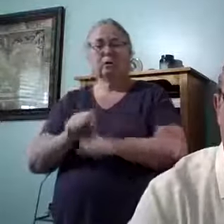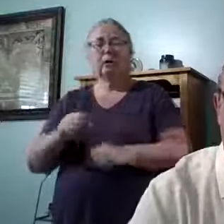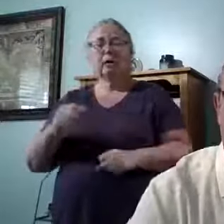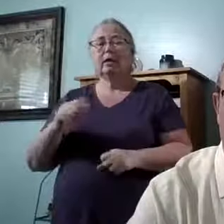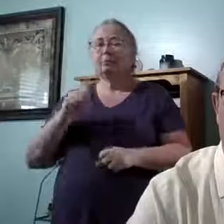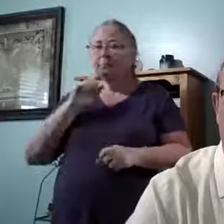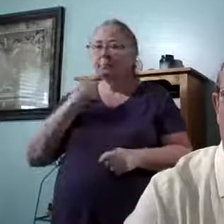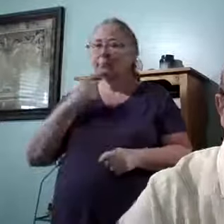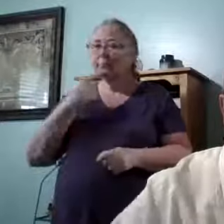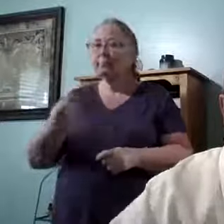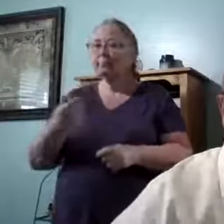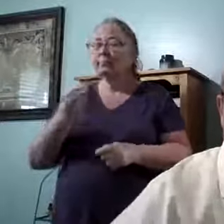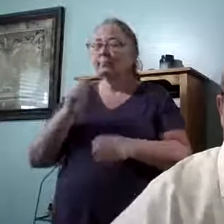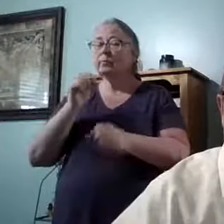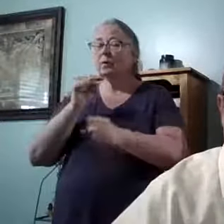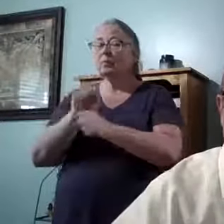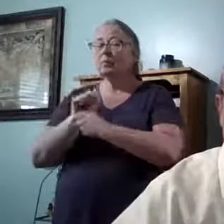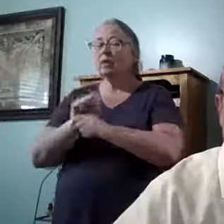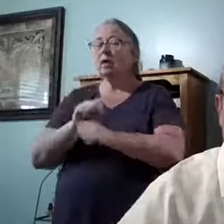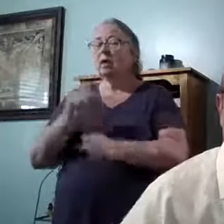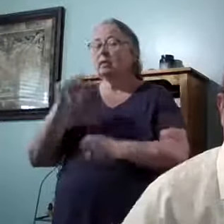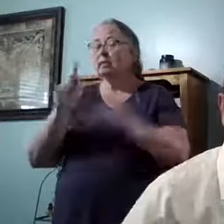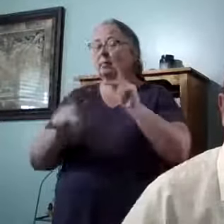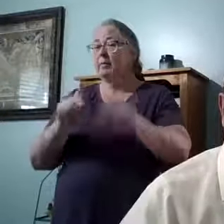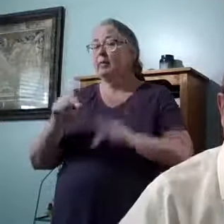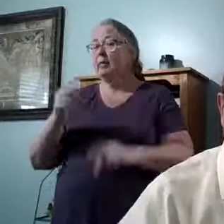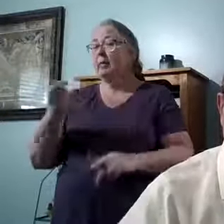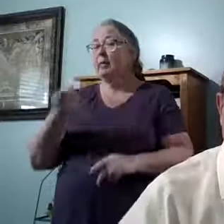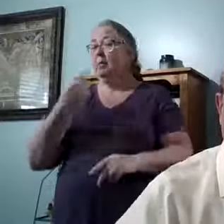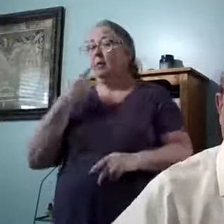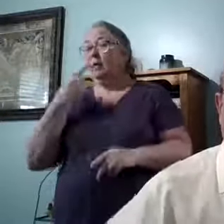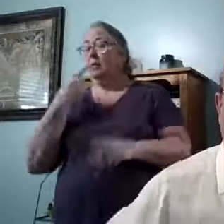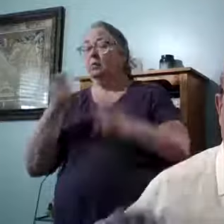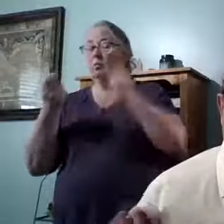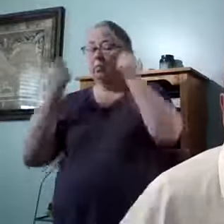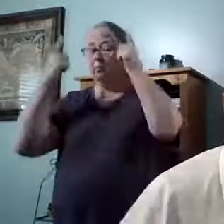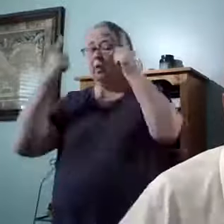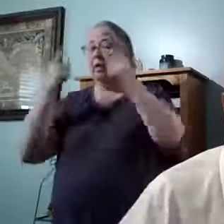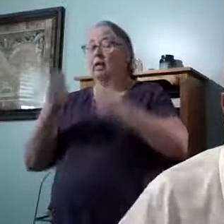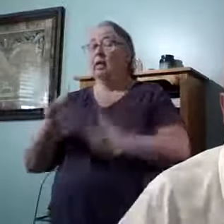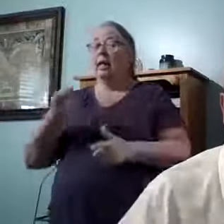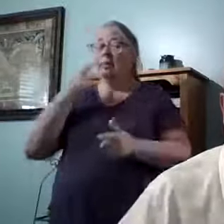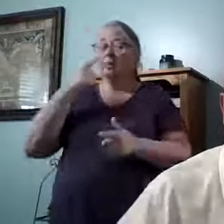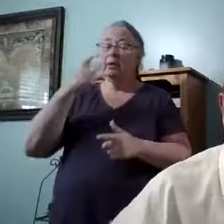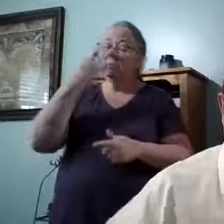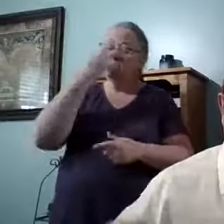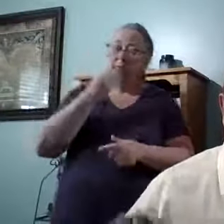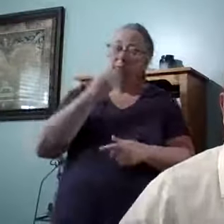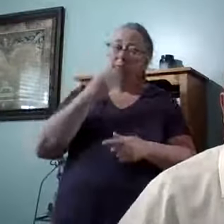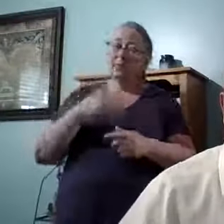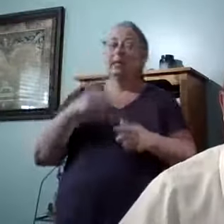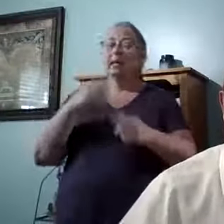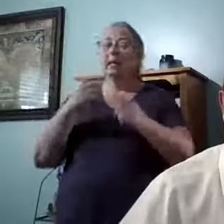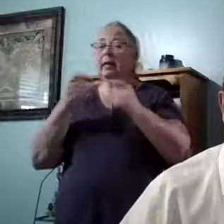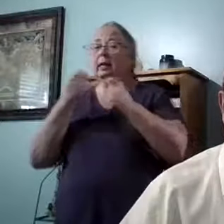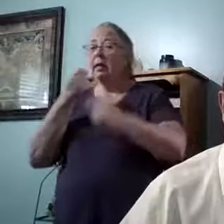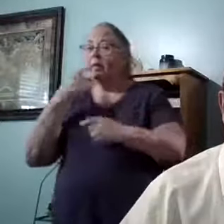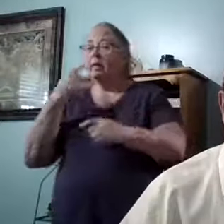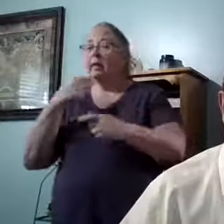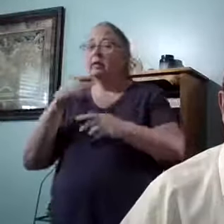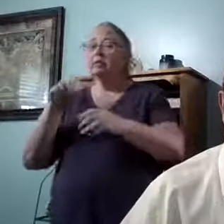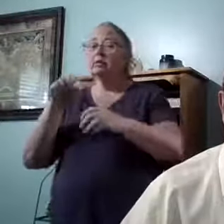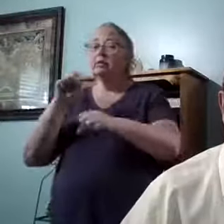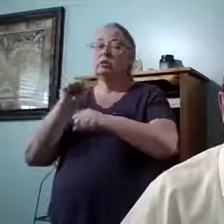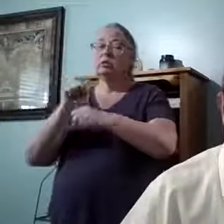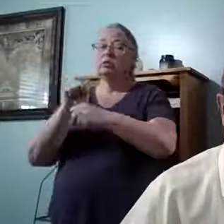tell you, it works. Some people need a pill to get up with, a pill to go to sleep with, and a pill to function throughout